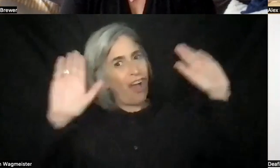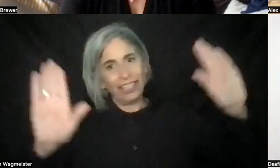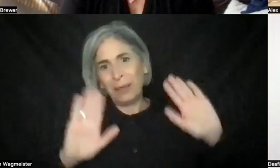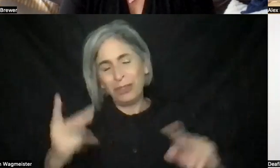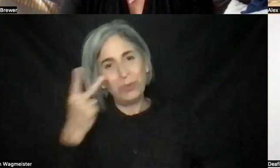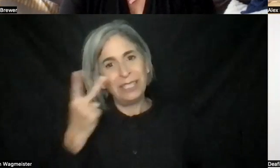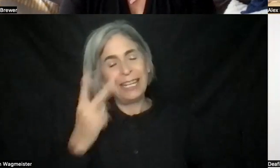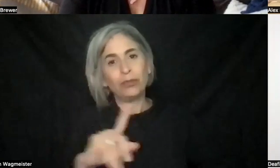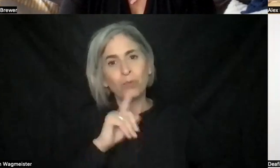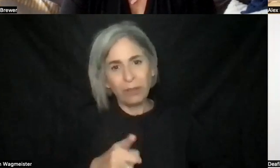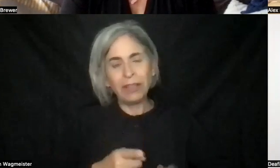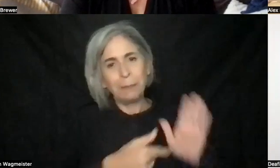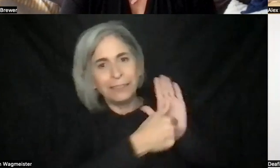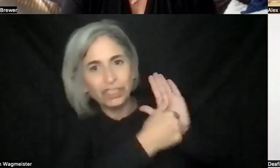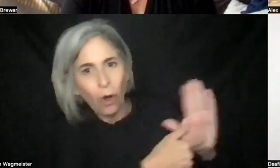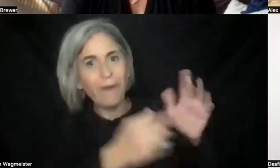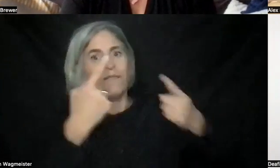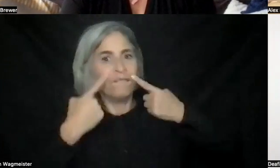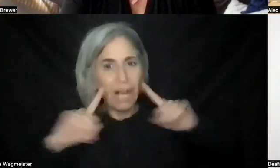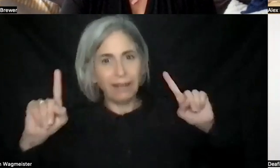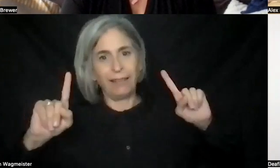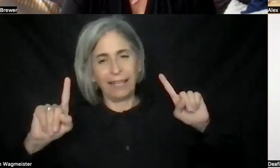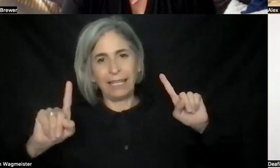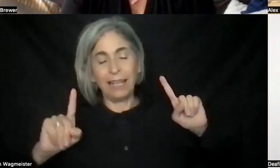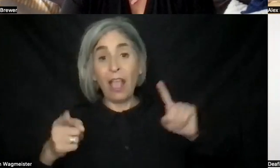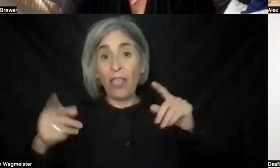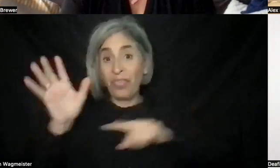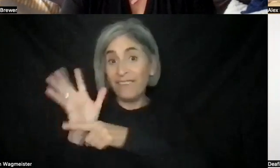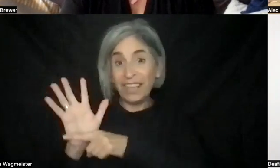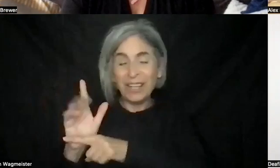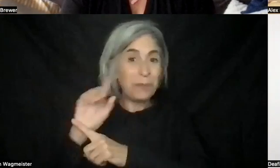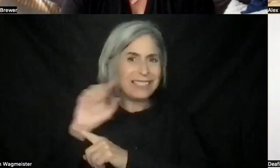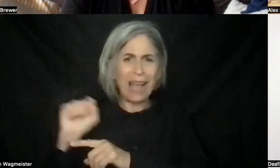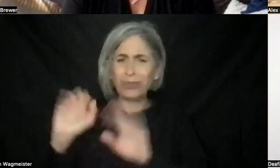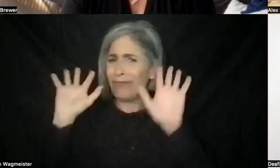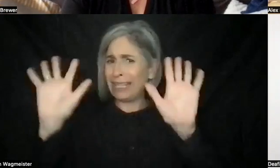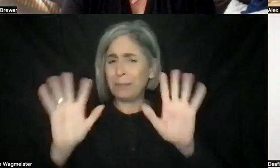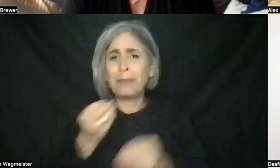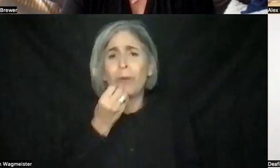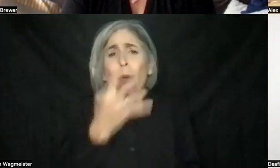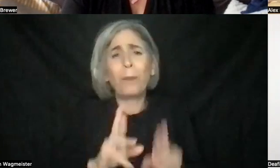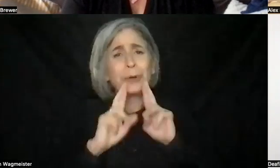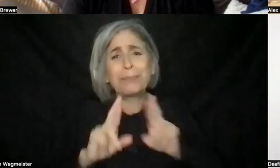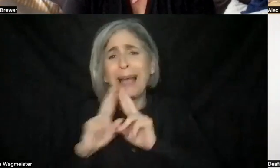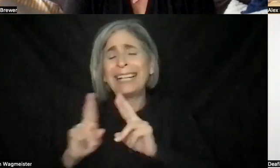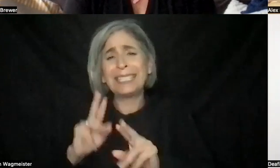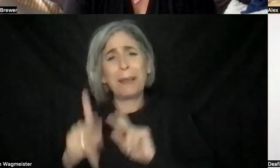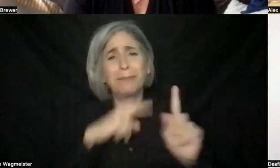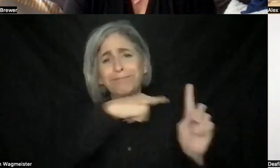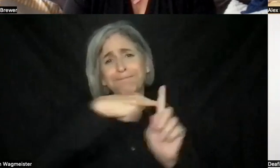put in the spotlight. And, you know, the film sounds fantastic and it's been getting a warm response, as I've said. So in closing, is there anything that you'd like to say